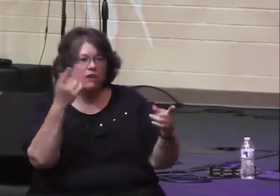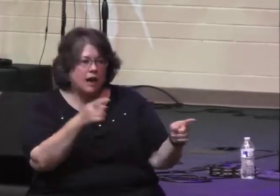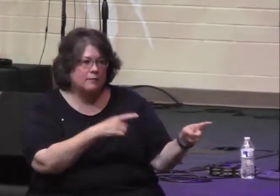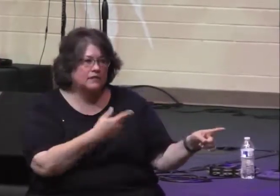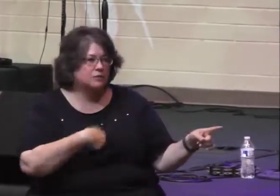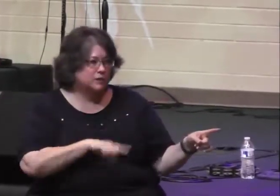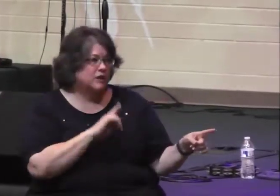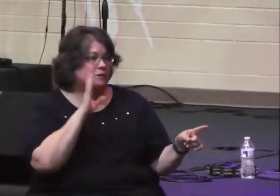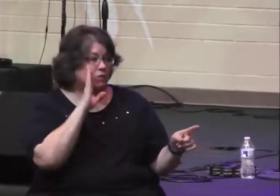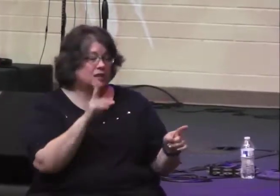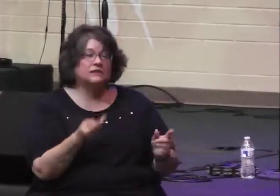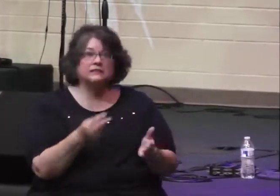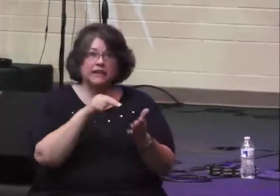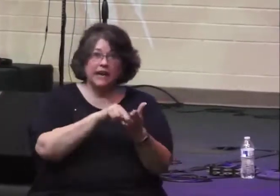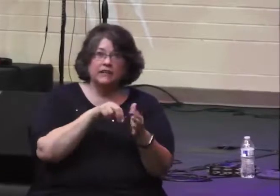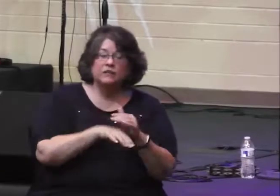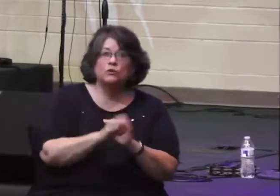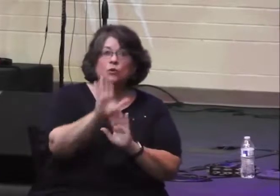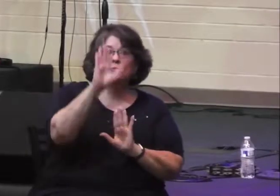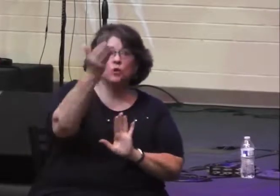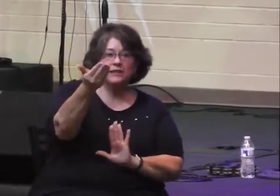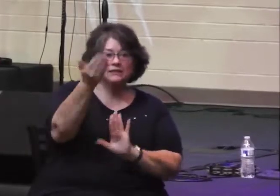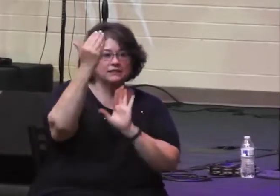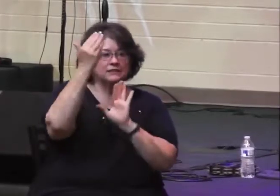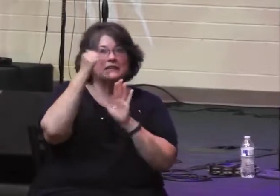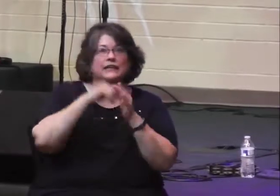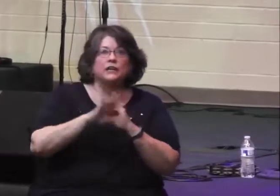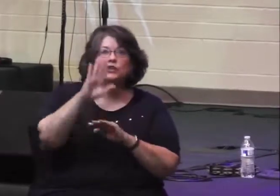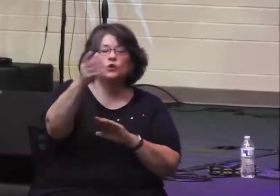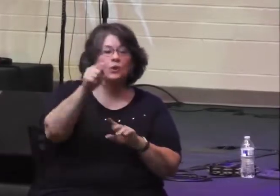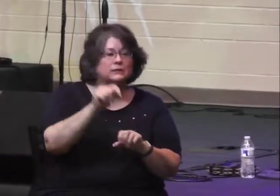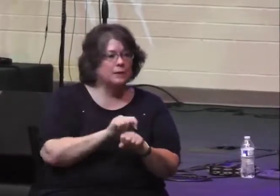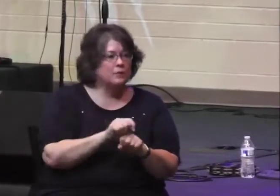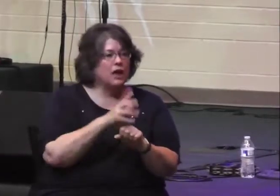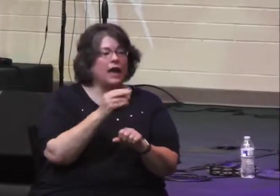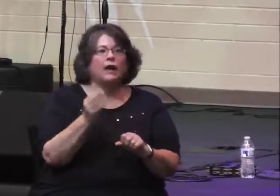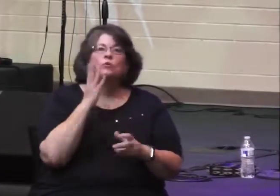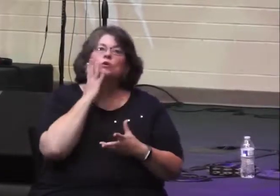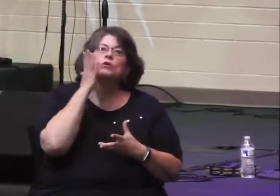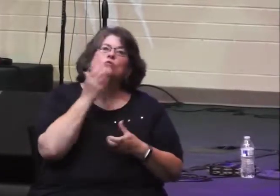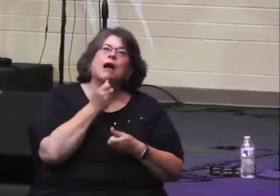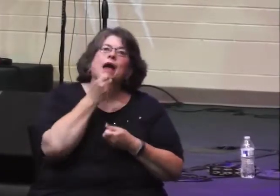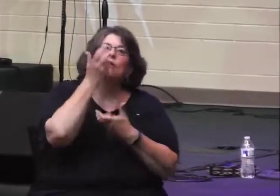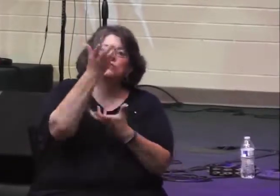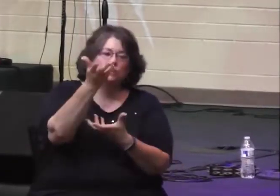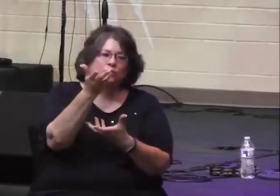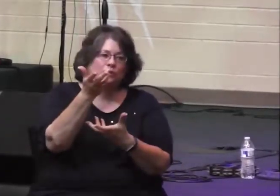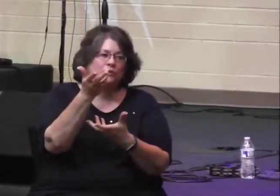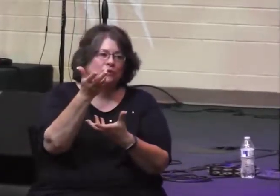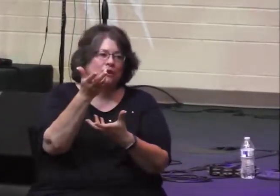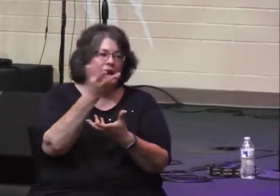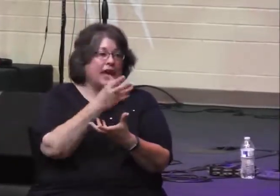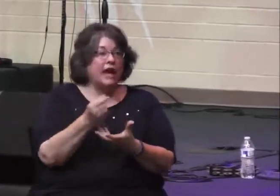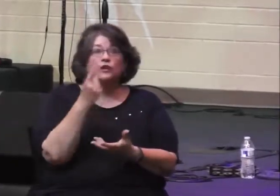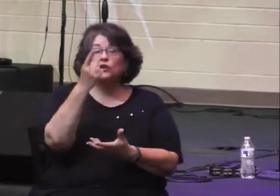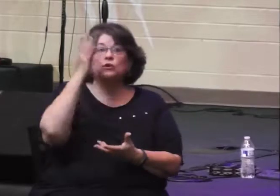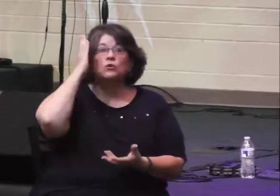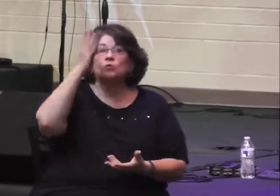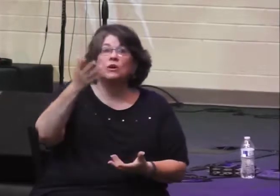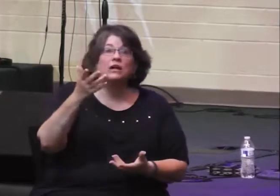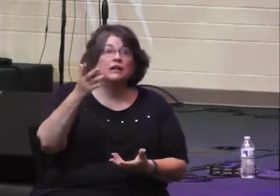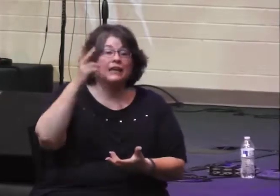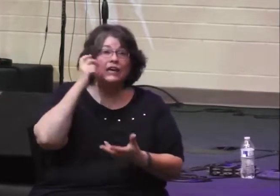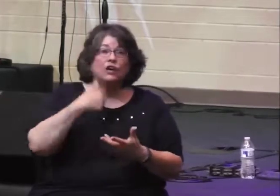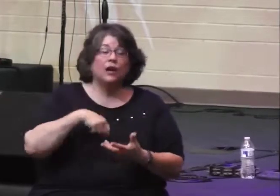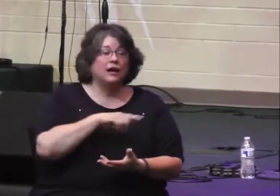plague or famine, we will stand in your presence before this temple that bears your name and will cry out to you in our distress,